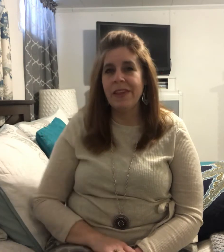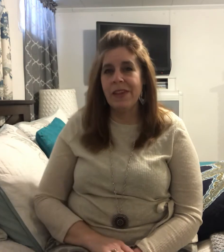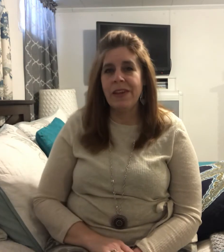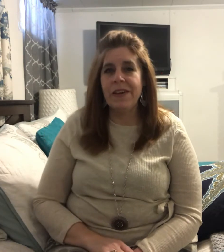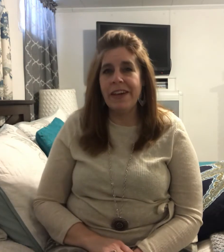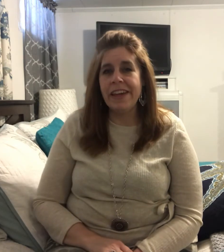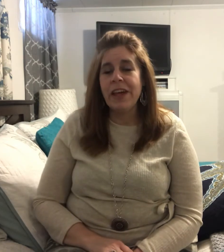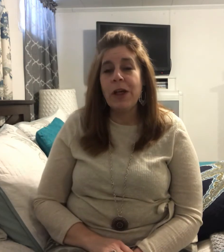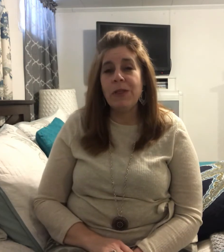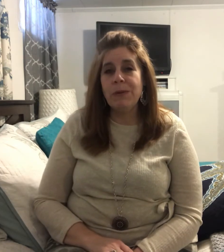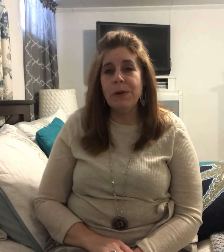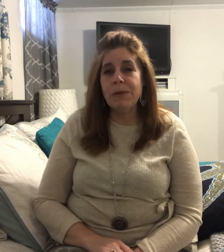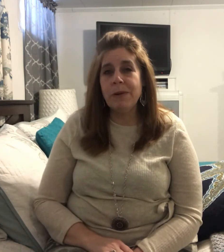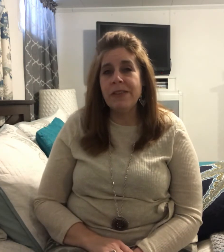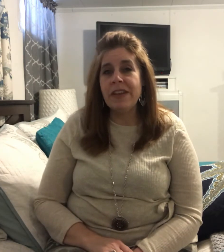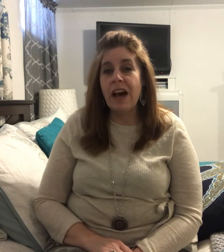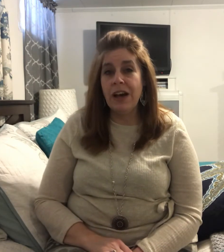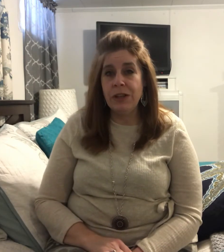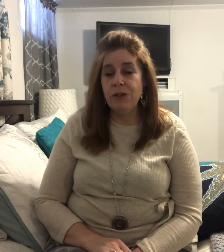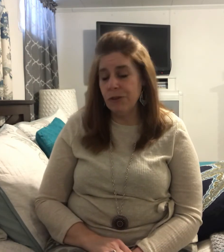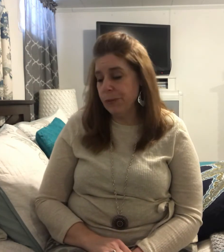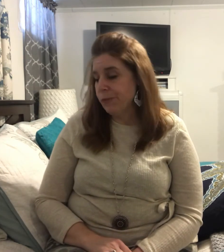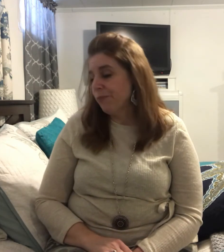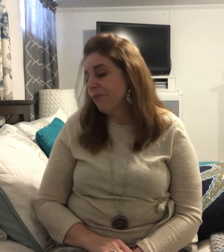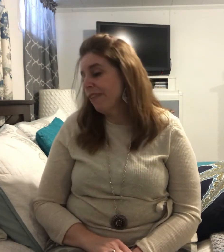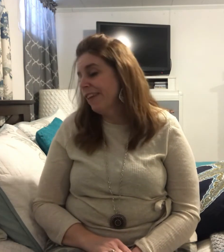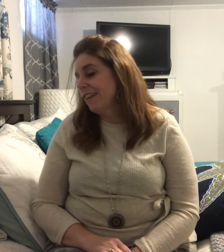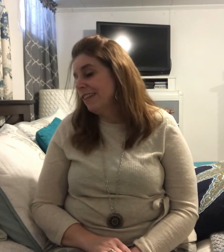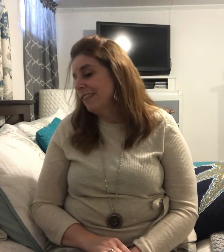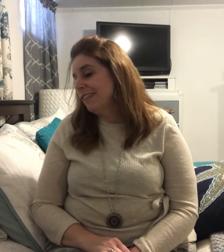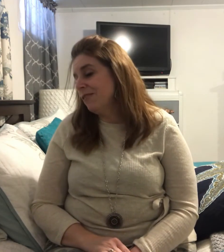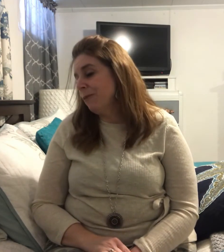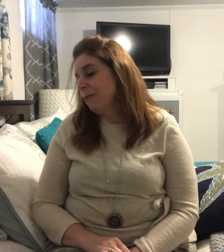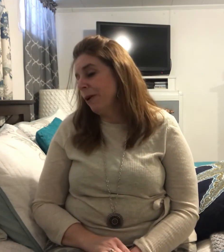Okay. Okay. The word was UN. Do. Let's do one more.